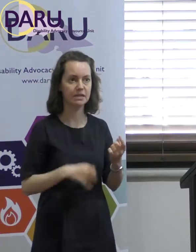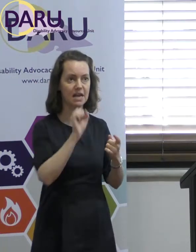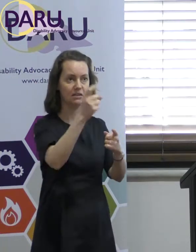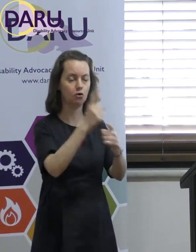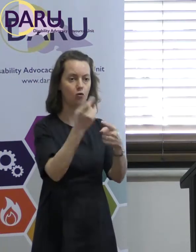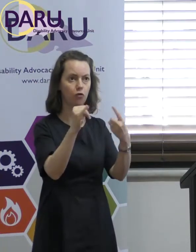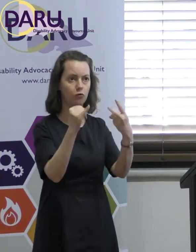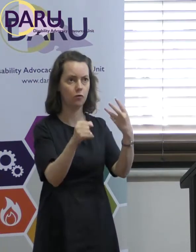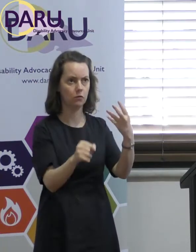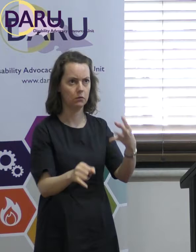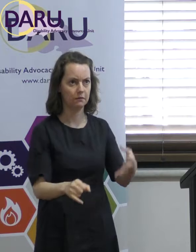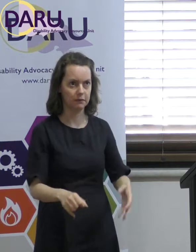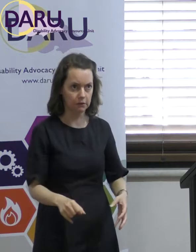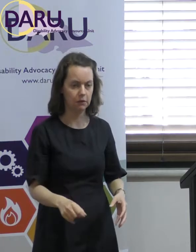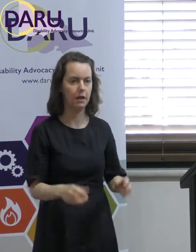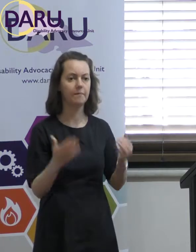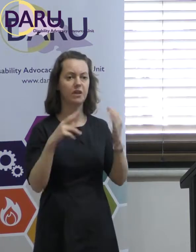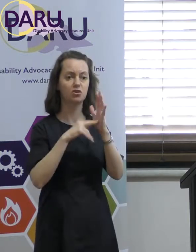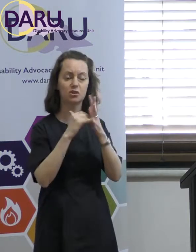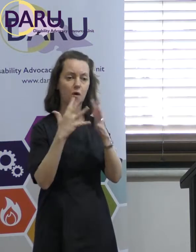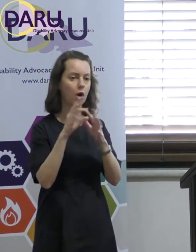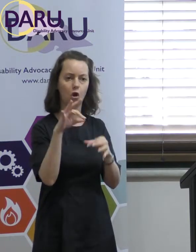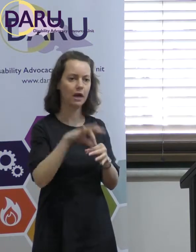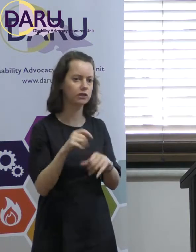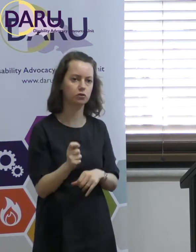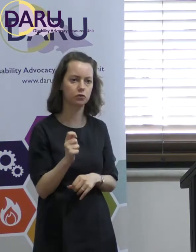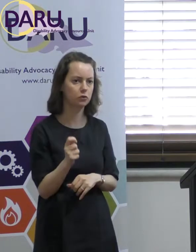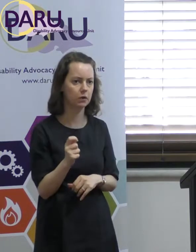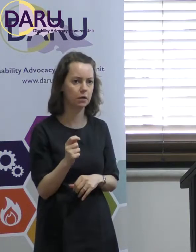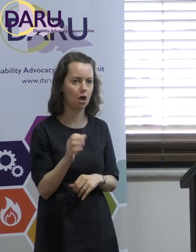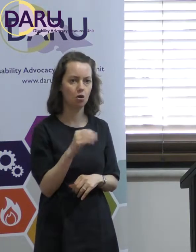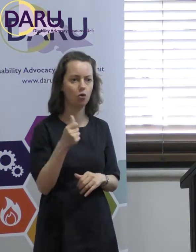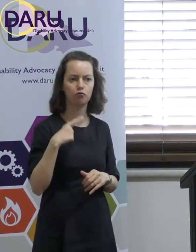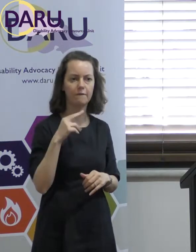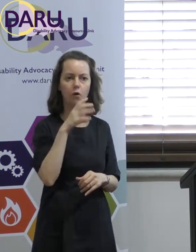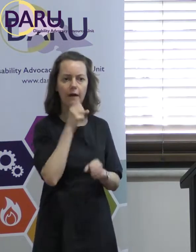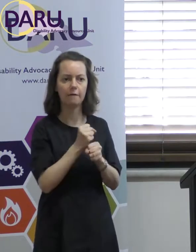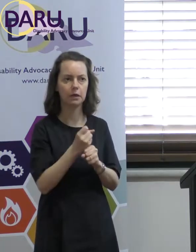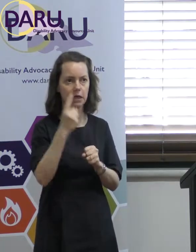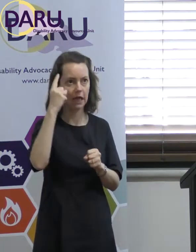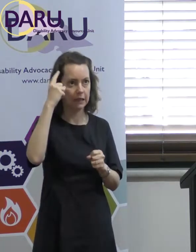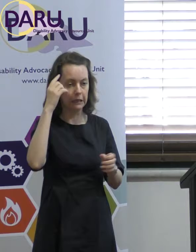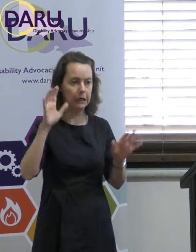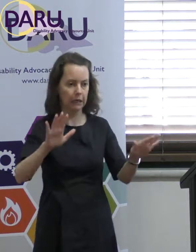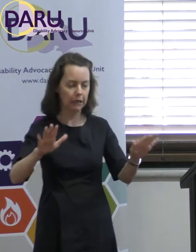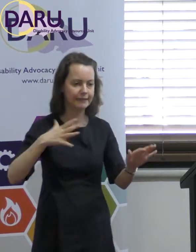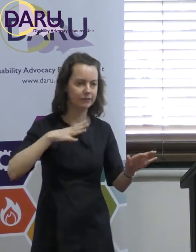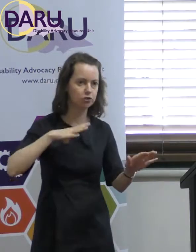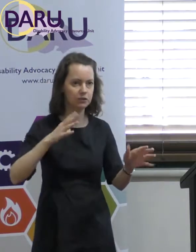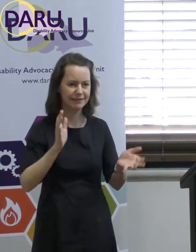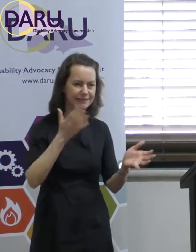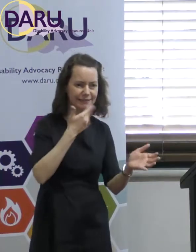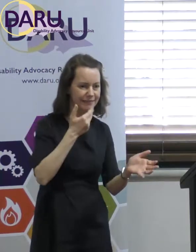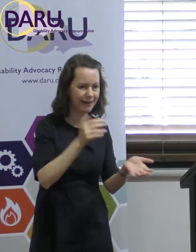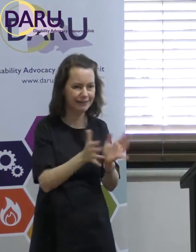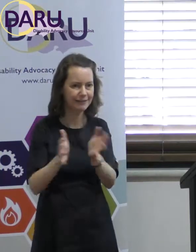election. So, they have no, there's no reason for the government. There's nothing that's going to force the government to change its mind, except